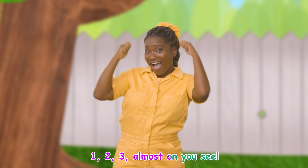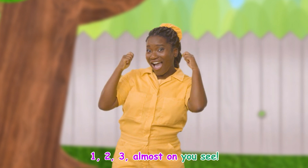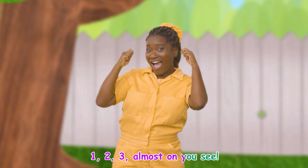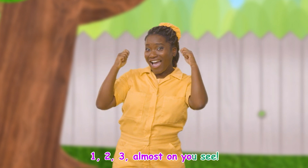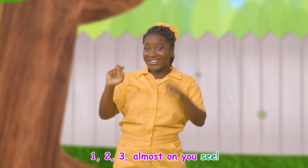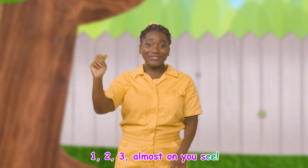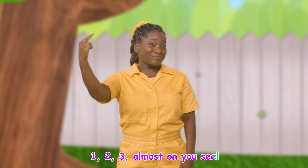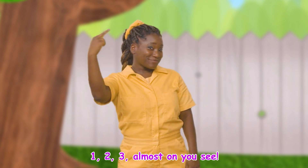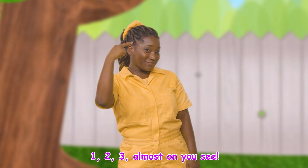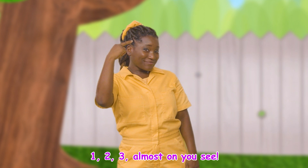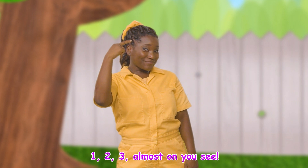on You see